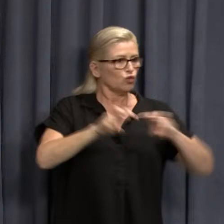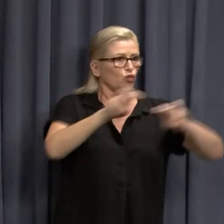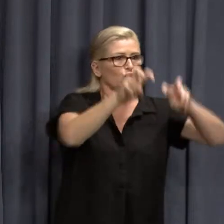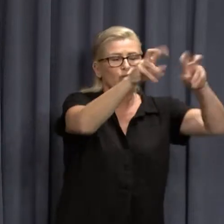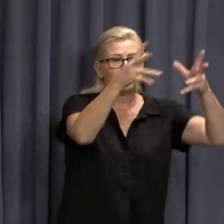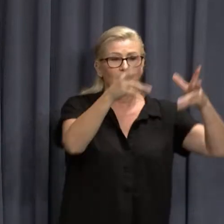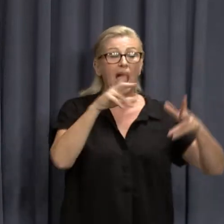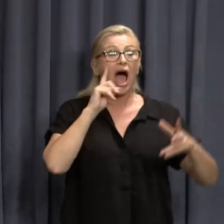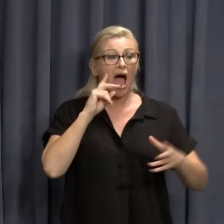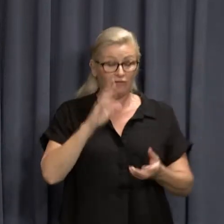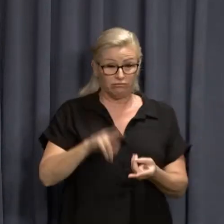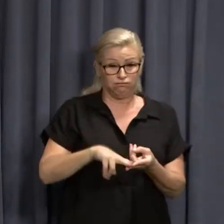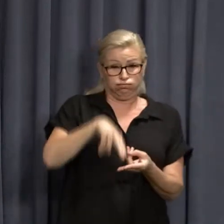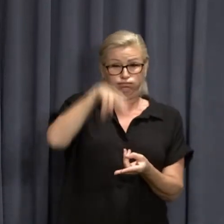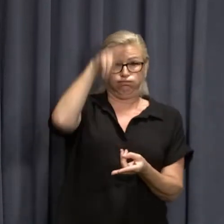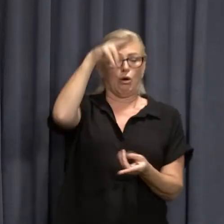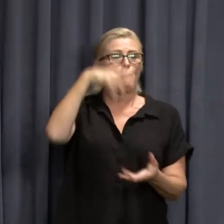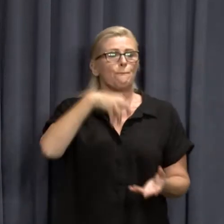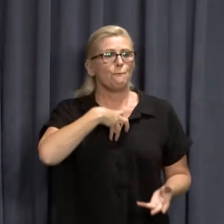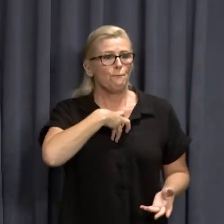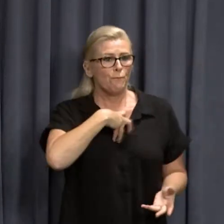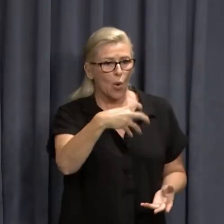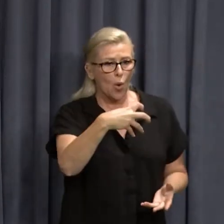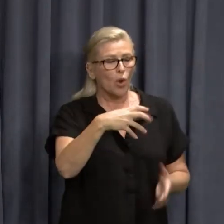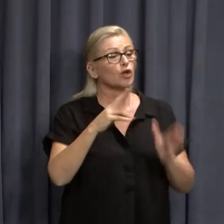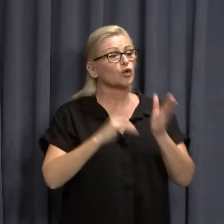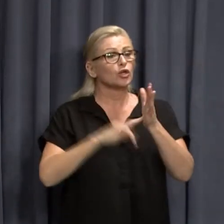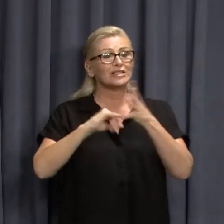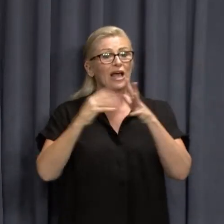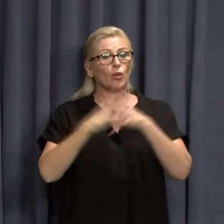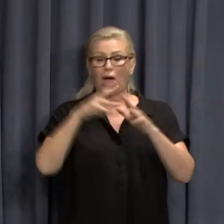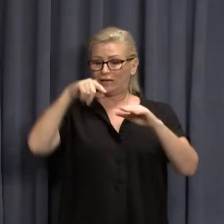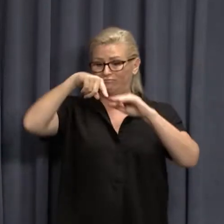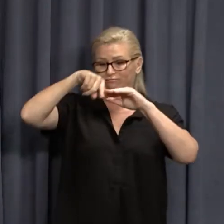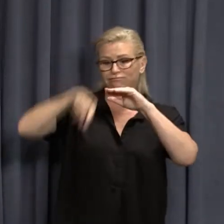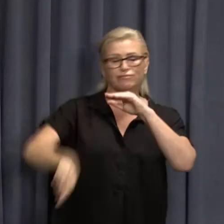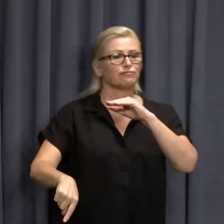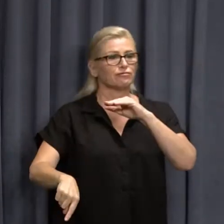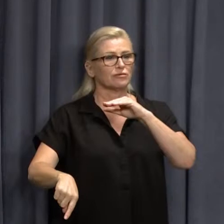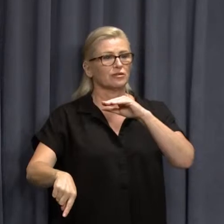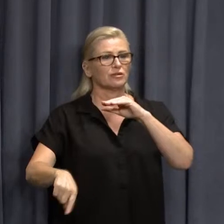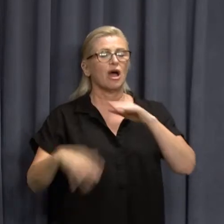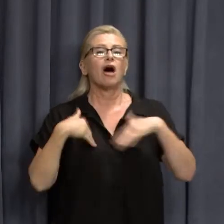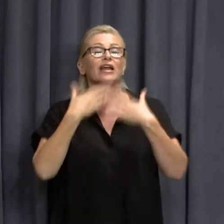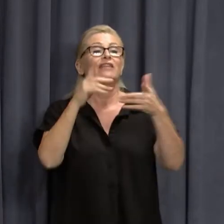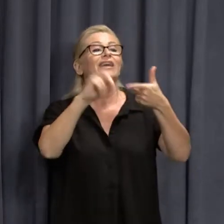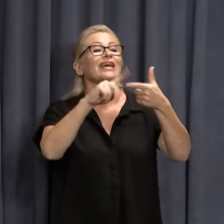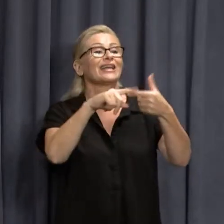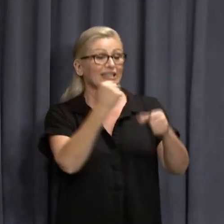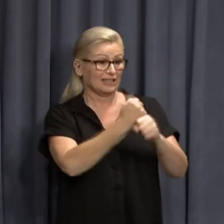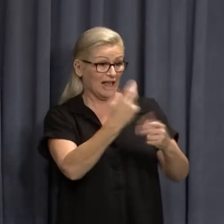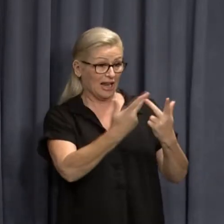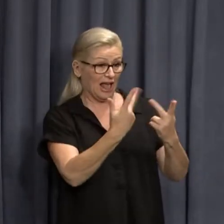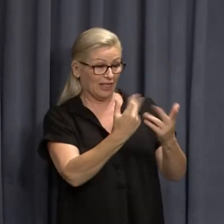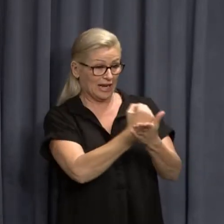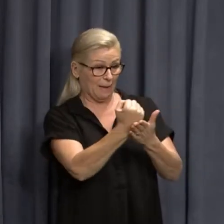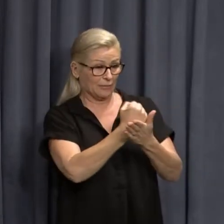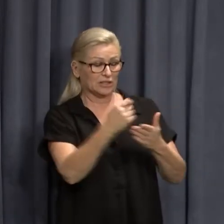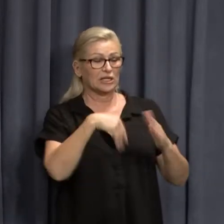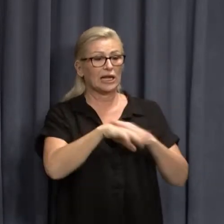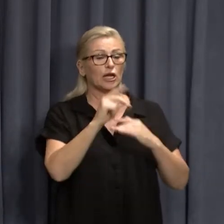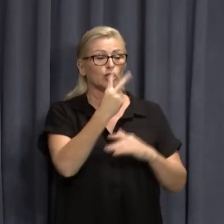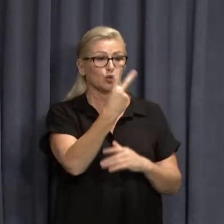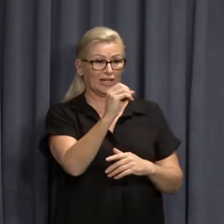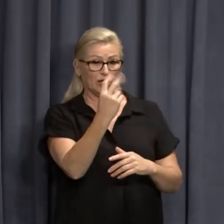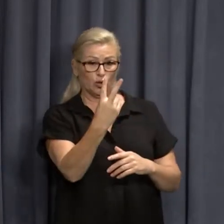significantly. In New South Wales, it's gone down. Over the course of 2021 in New